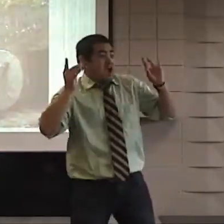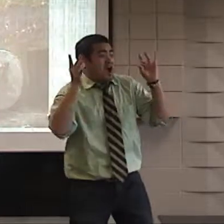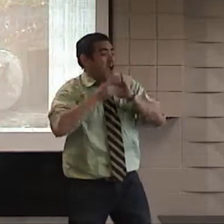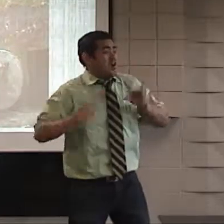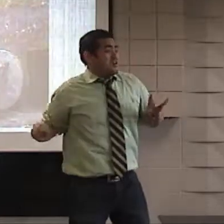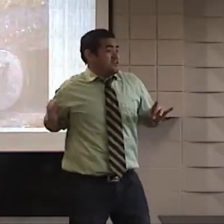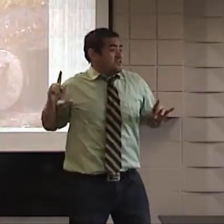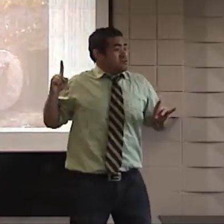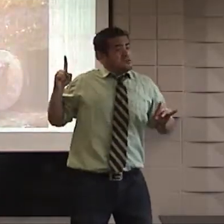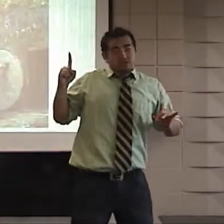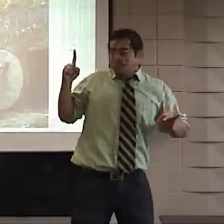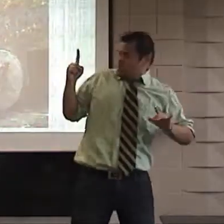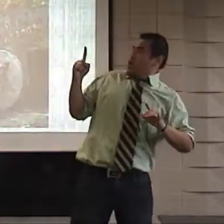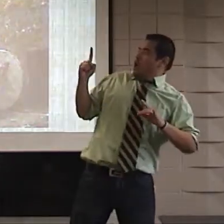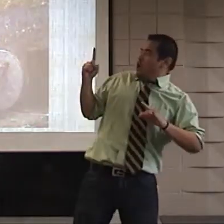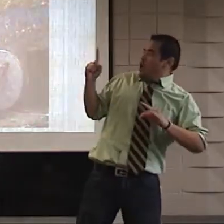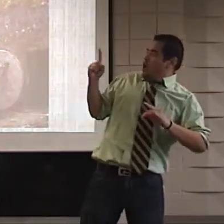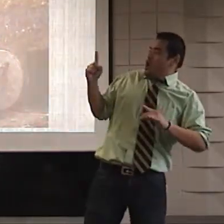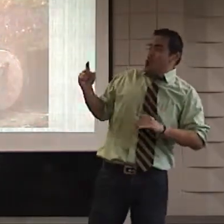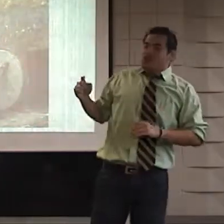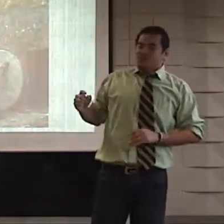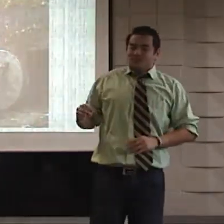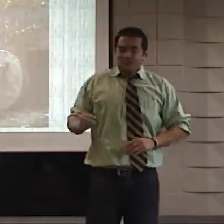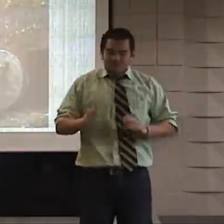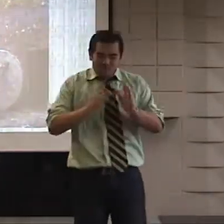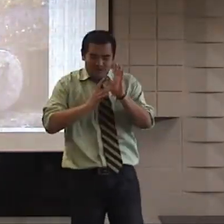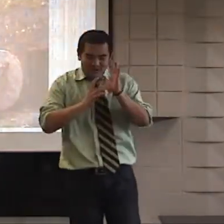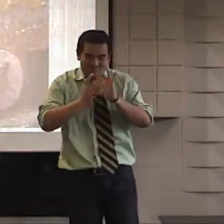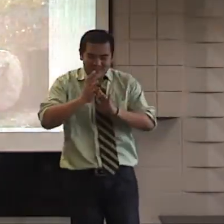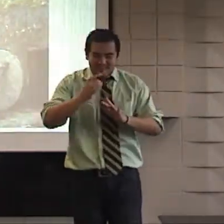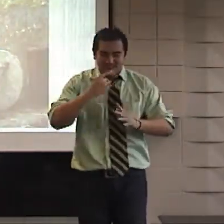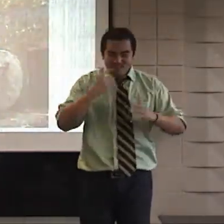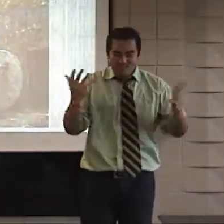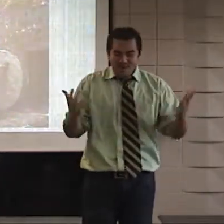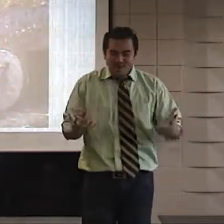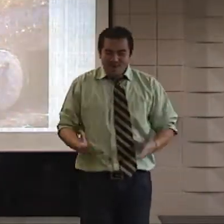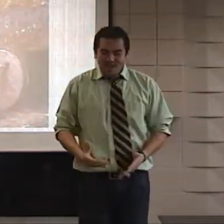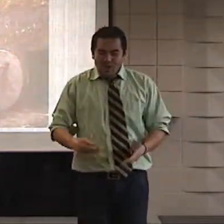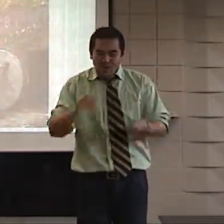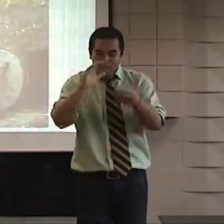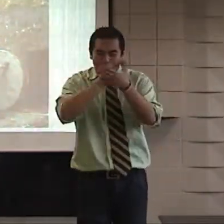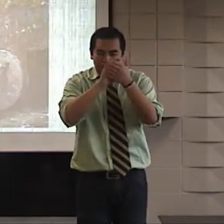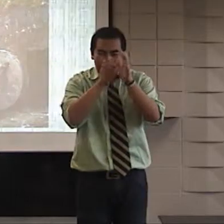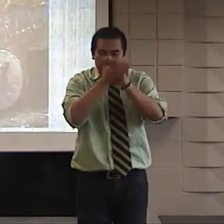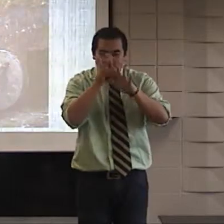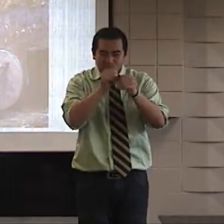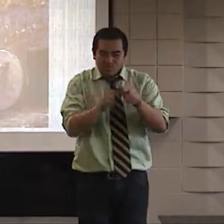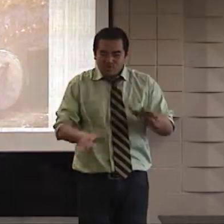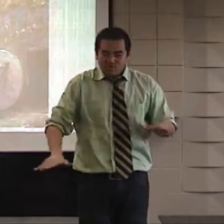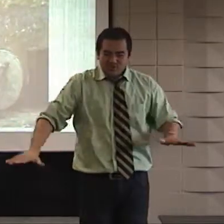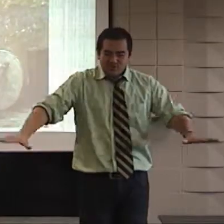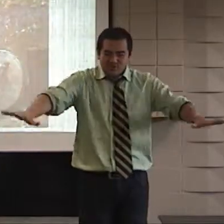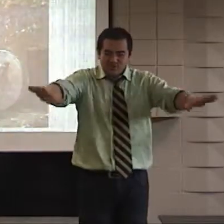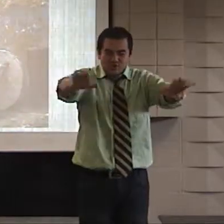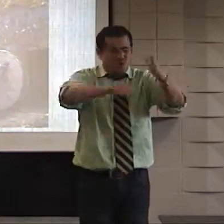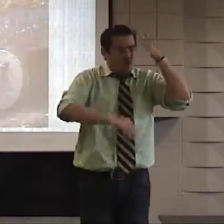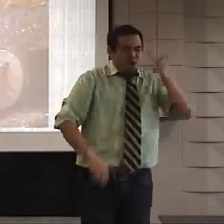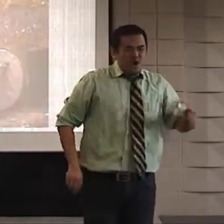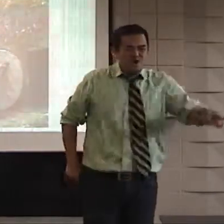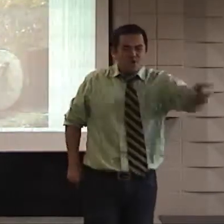Understand, as this man was telling his stories, Jesus had appeared right behind him, saying, Here I am, and peace